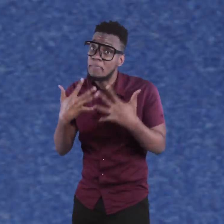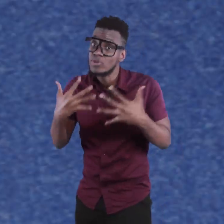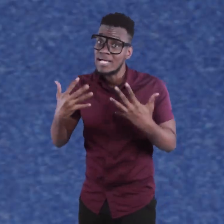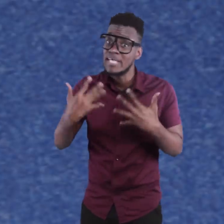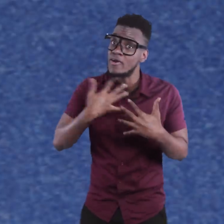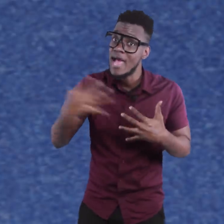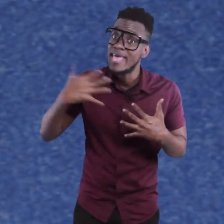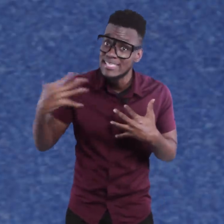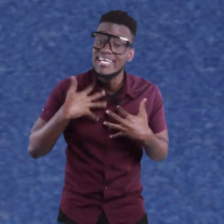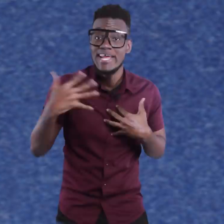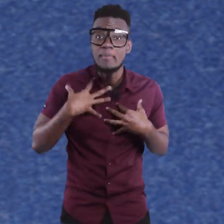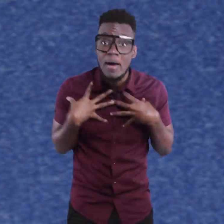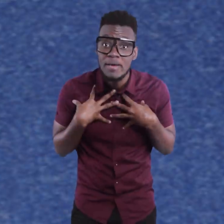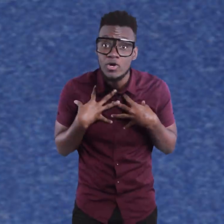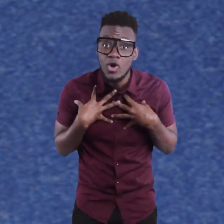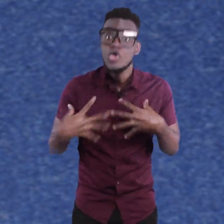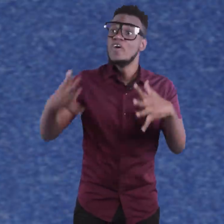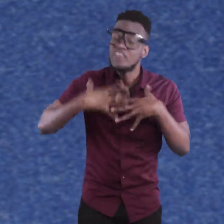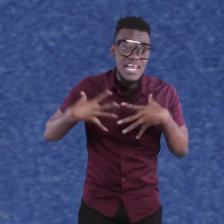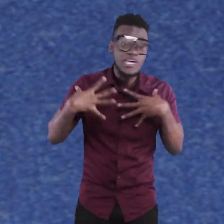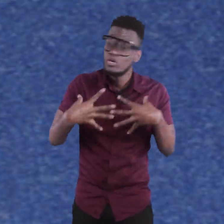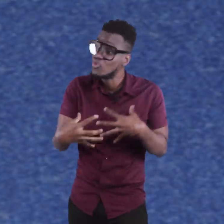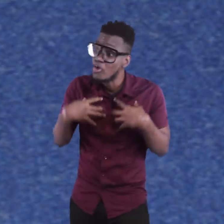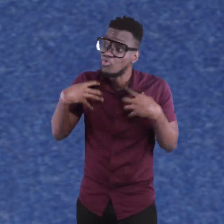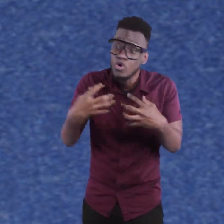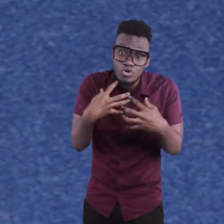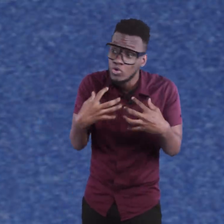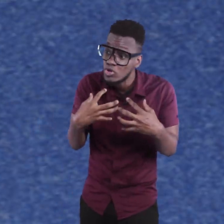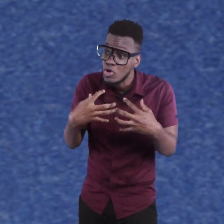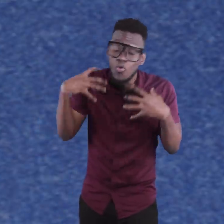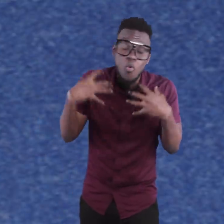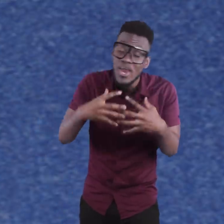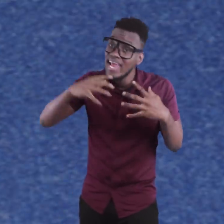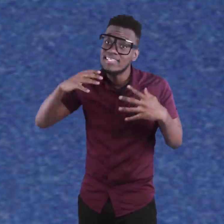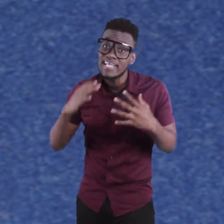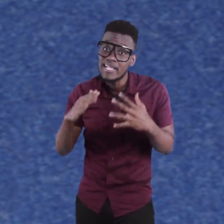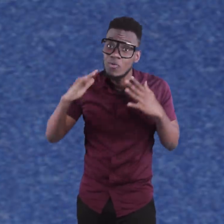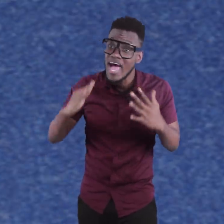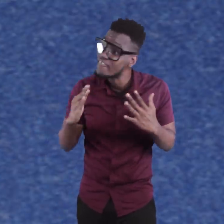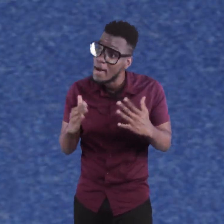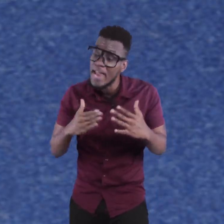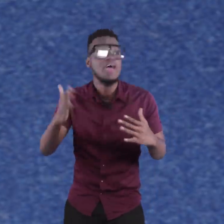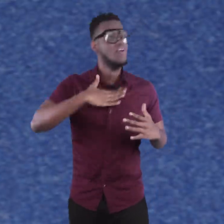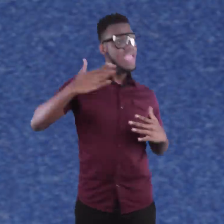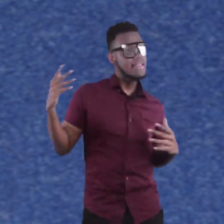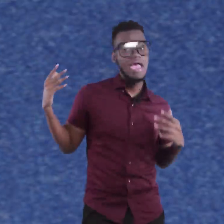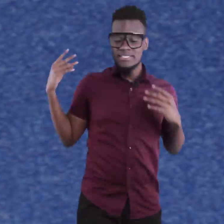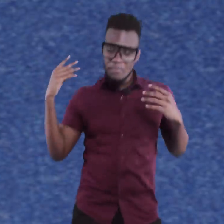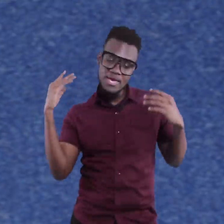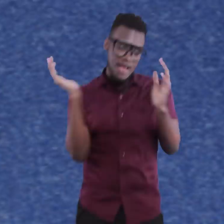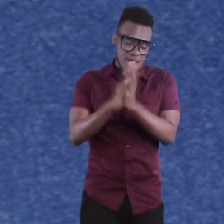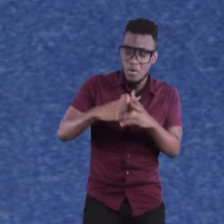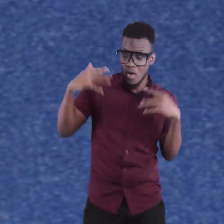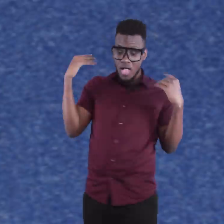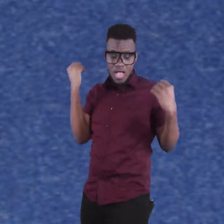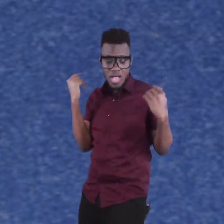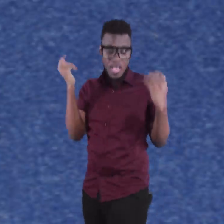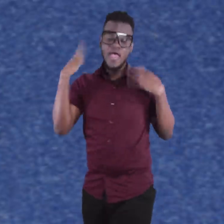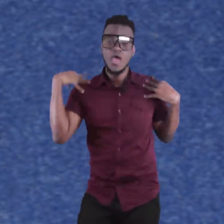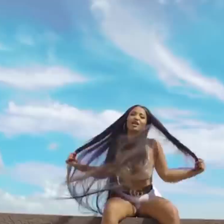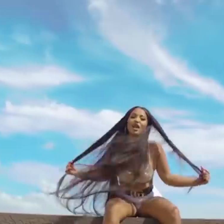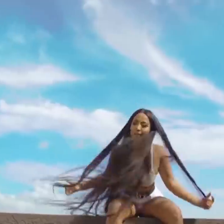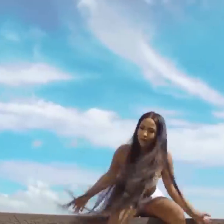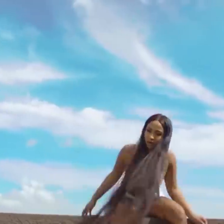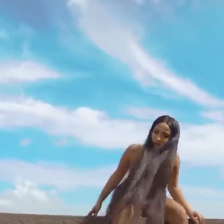like you want to step out and say no girl can't see it in a problem you know. You feel like you just want to run out. The whole of your little skittle where you have it and be like. No girl can't see me and talk. What?